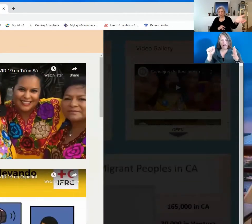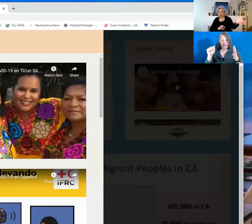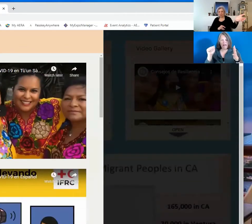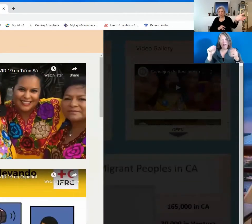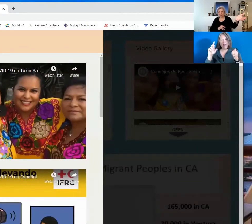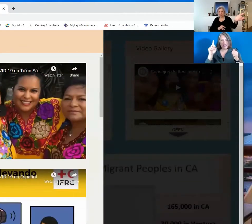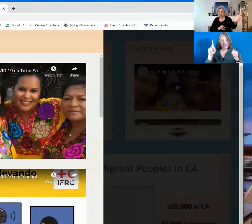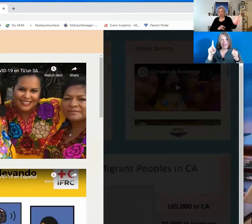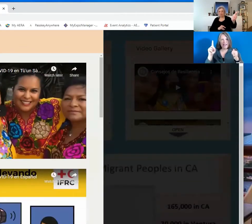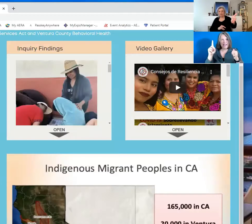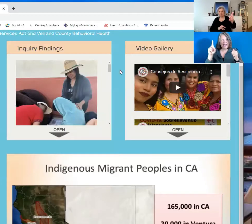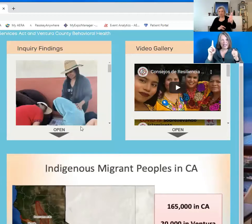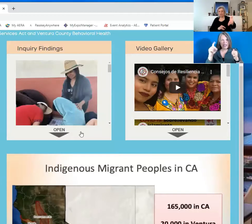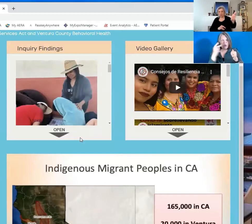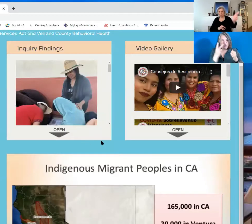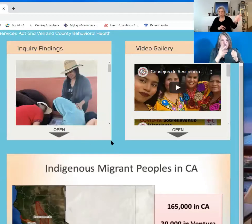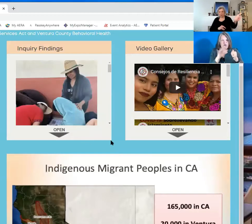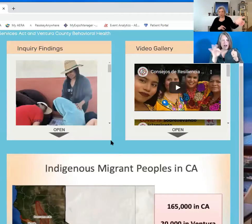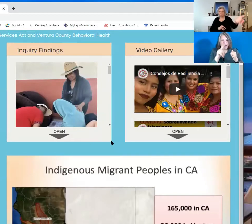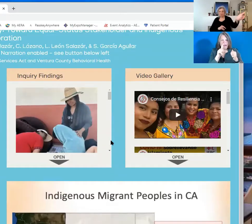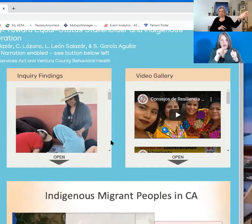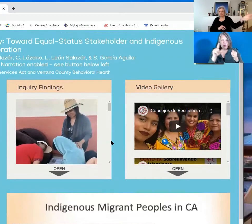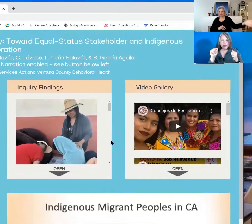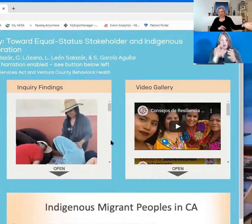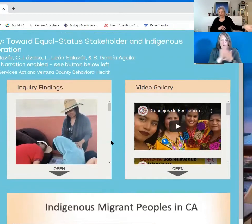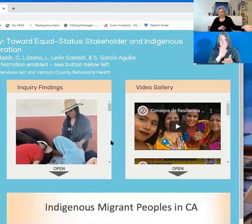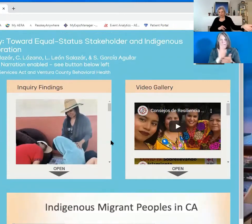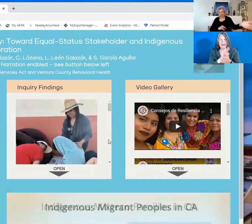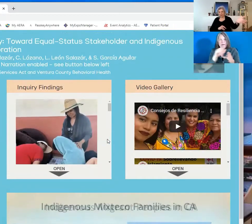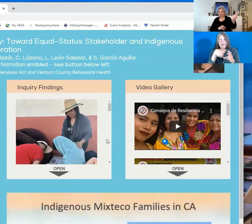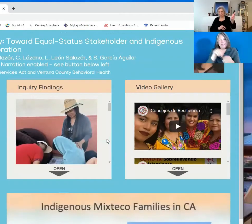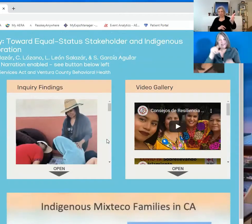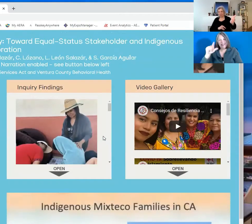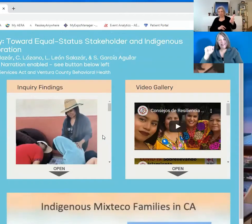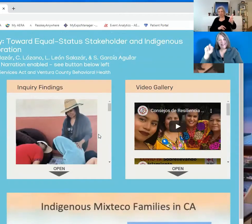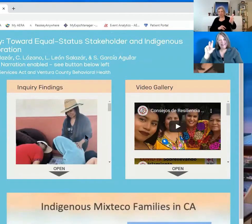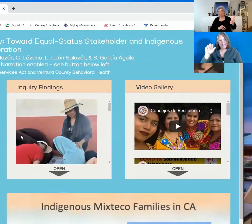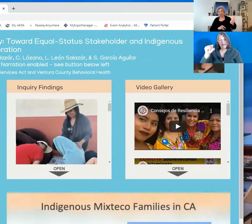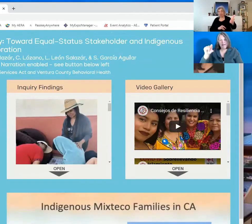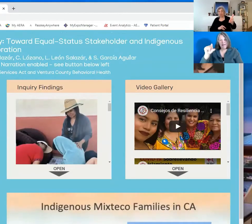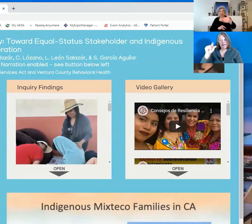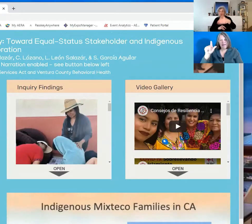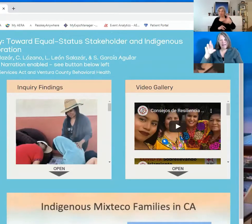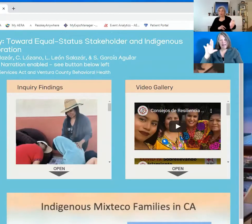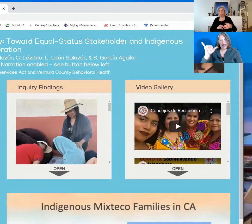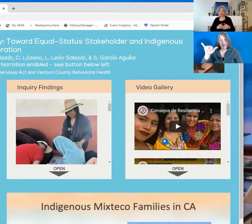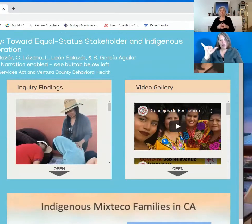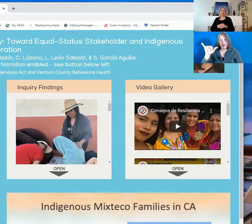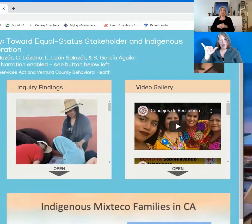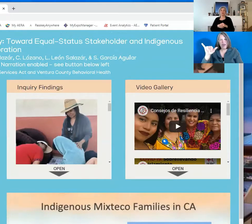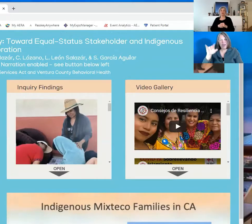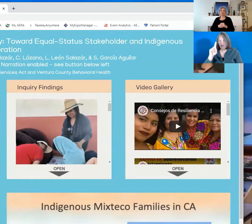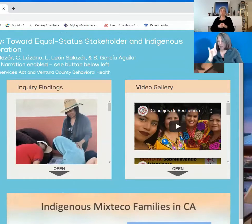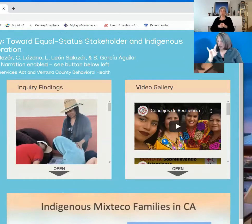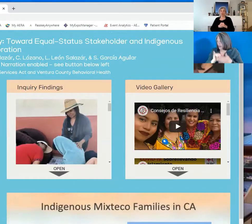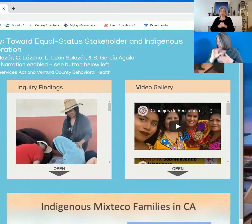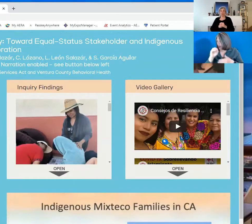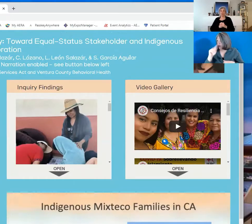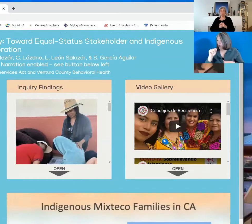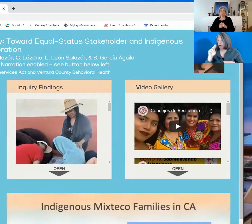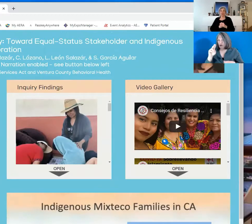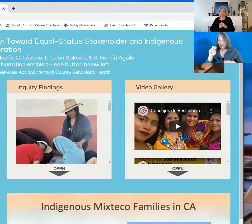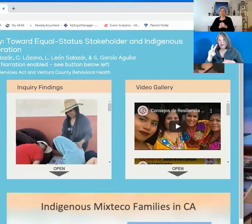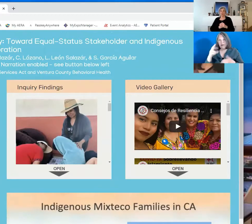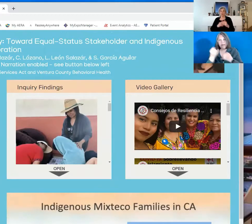did two of her 2020 papers in the gallery in October or November of this year.